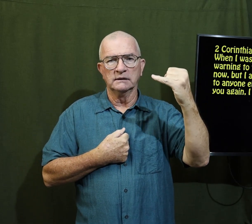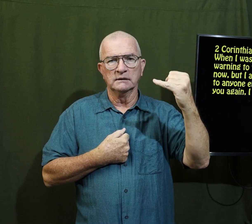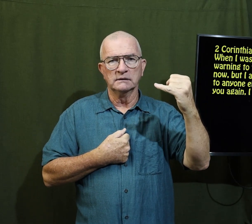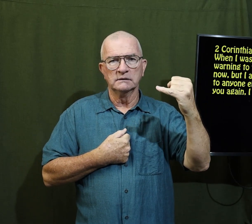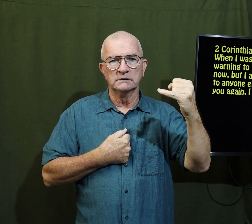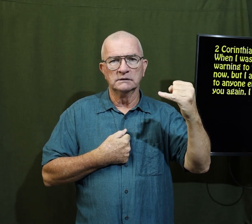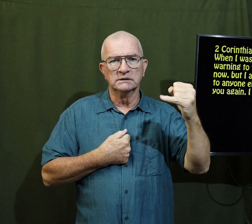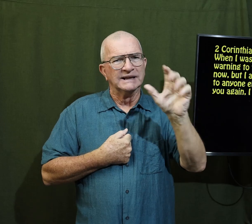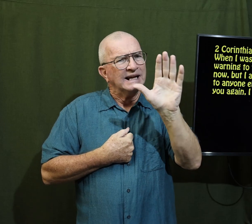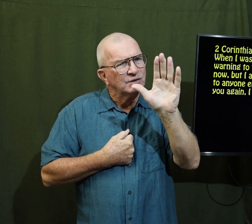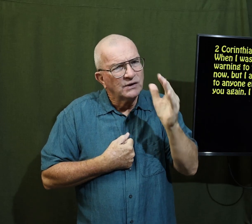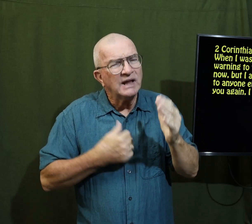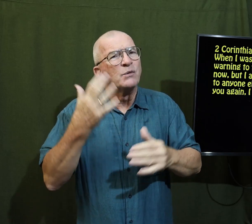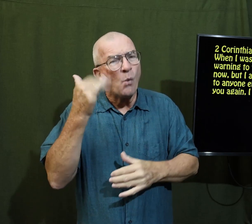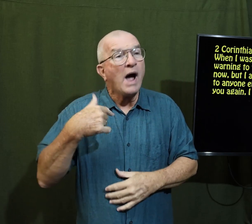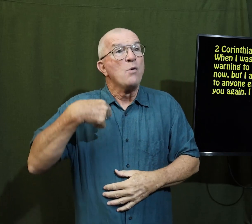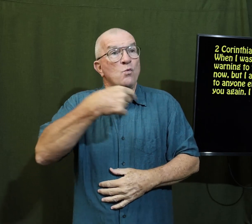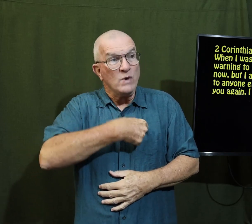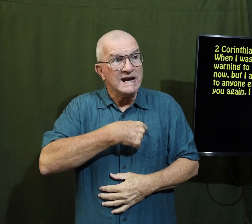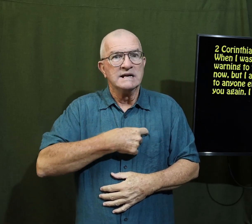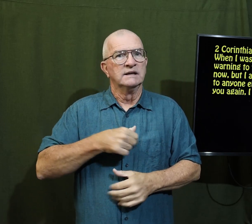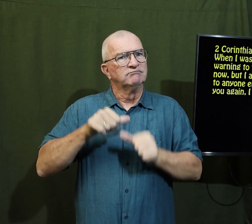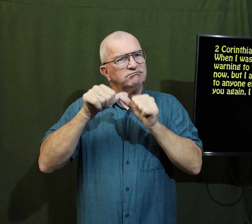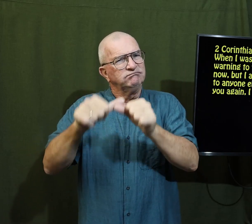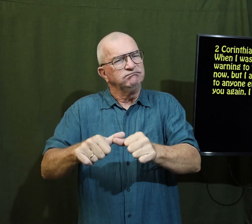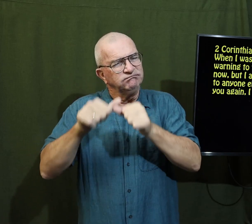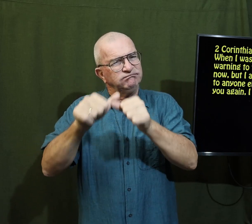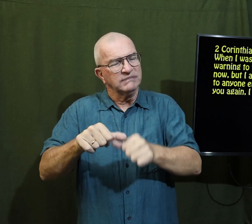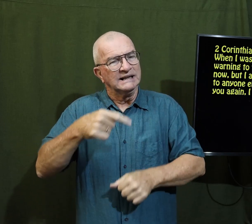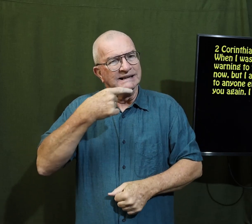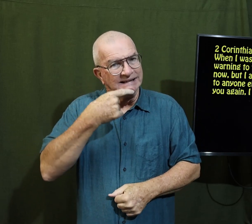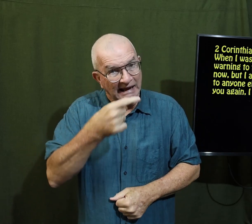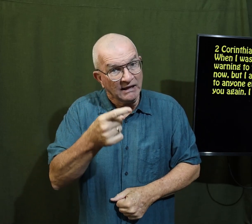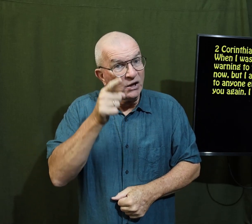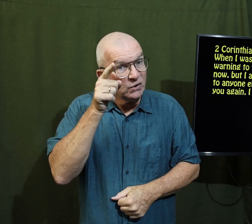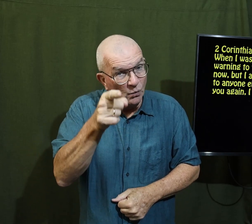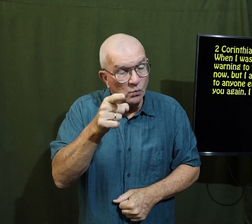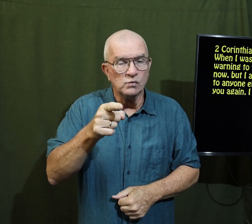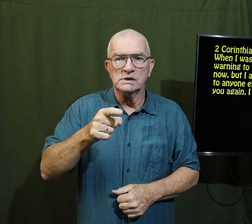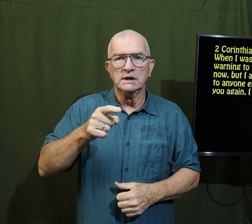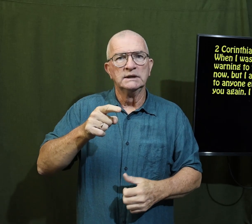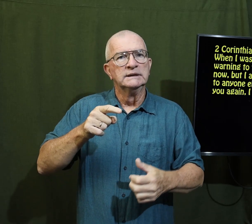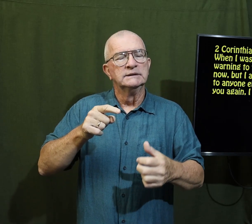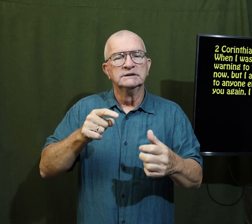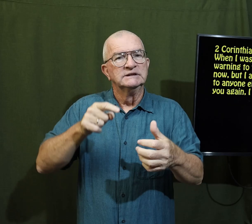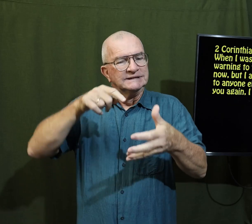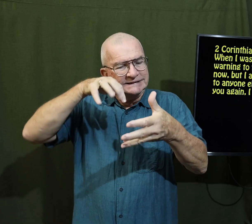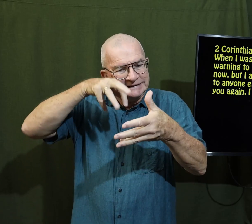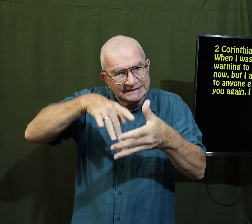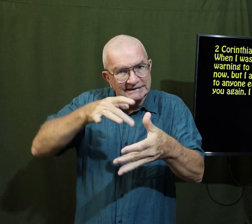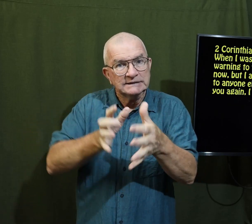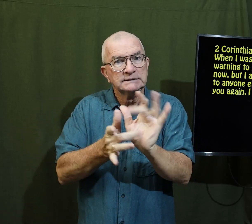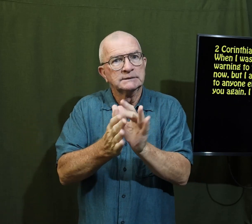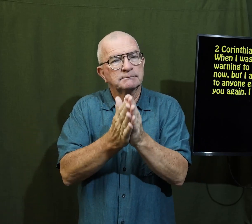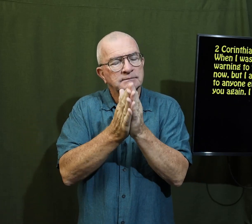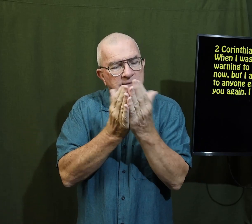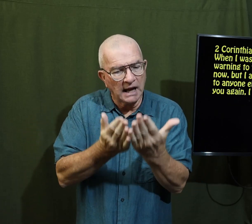idea. That's why we need to continue to tell you to study the Bible